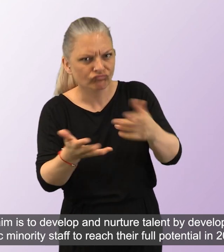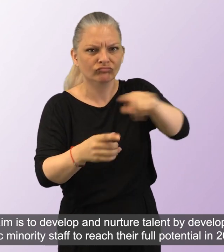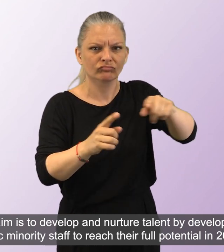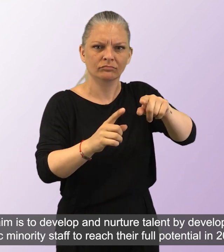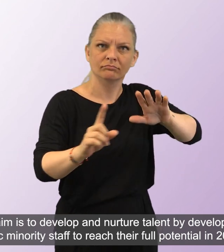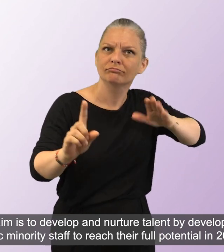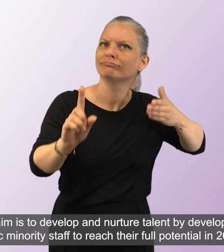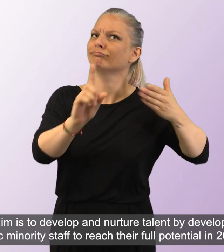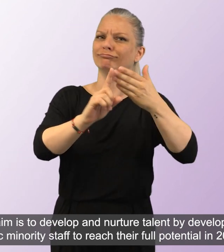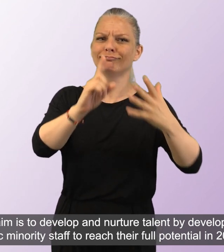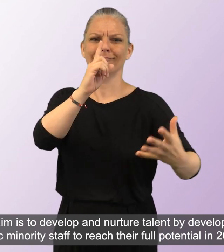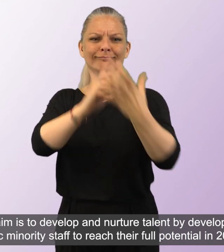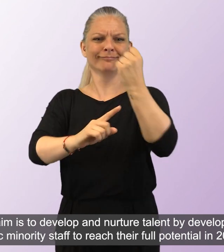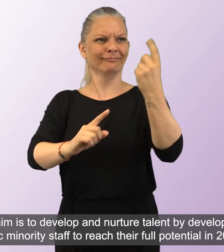potential in 2021.